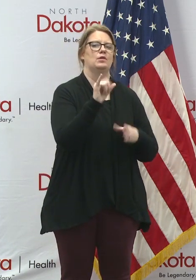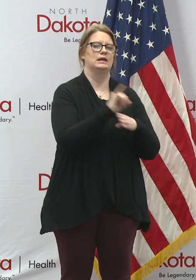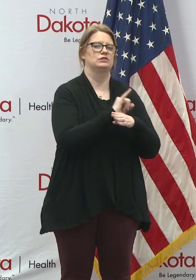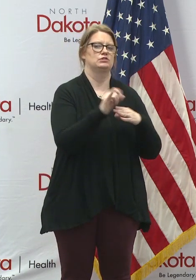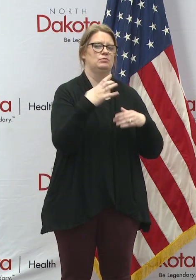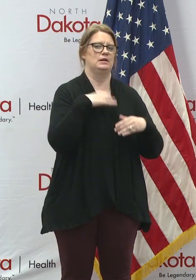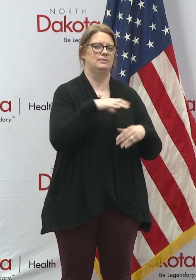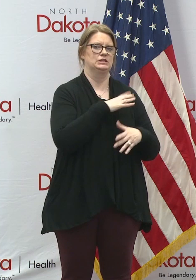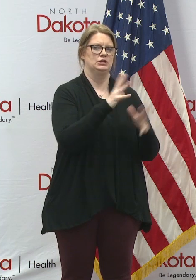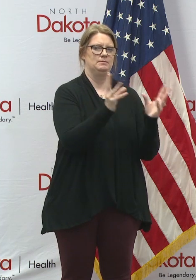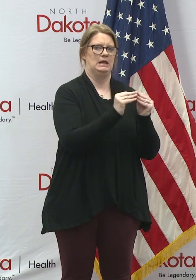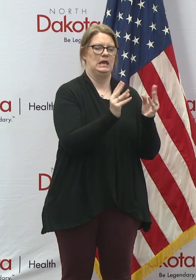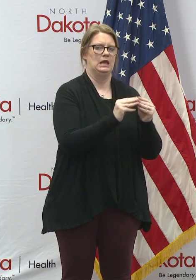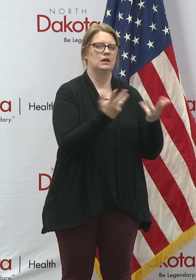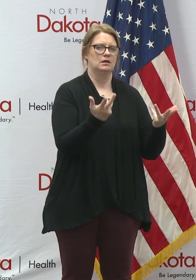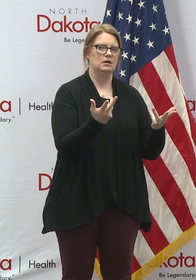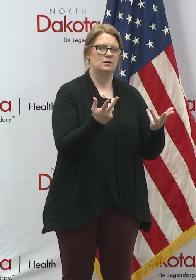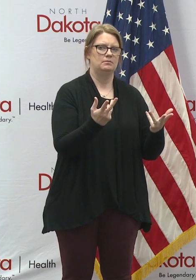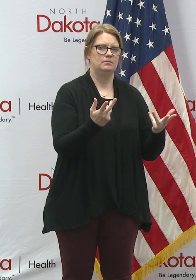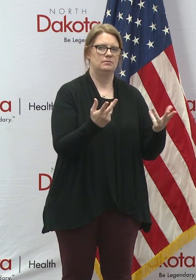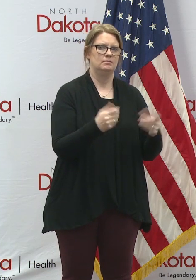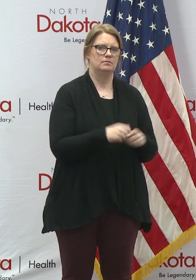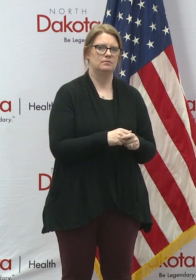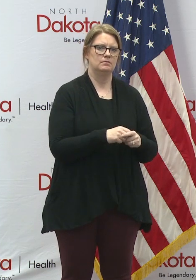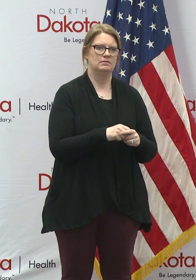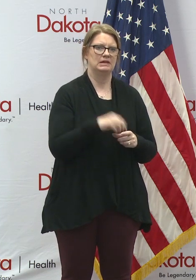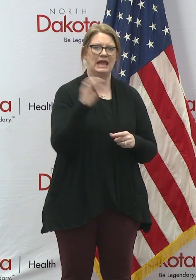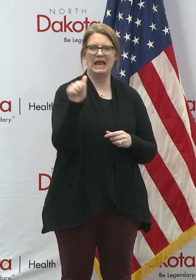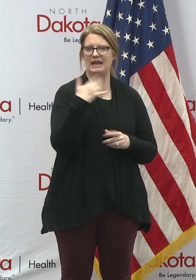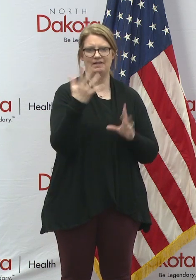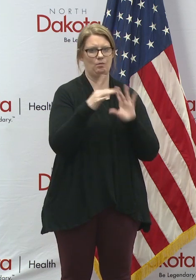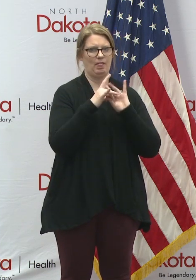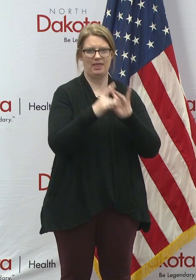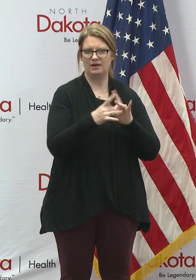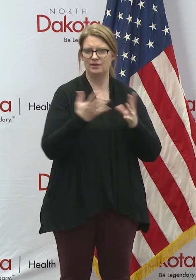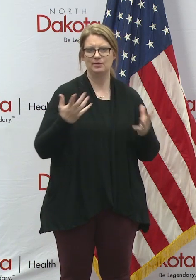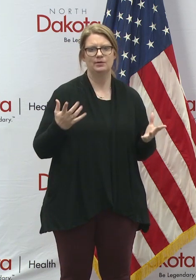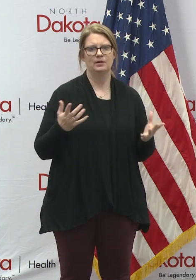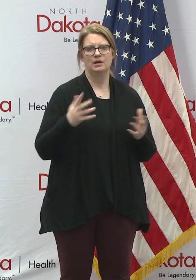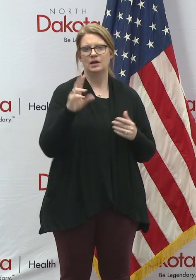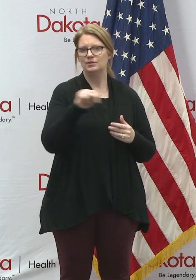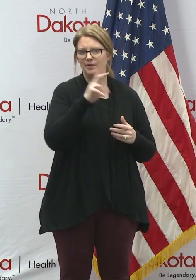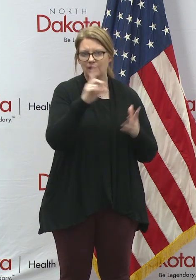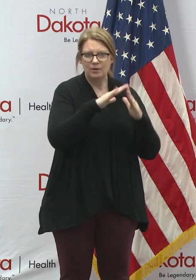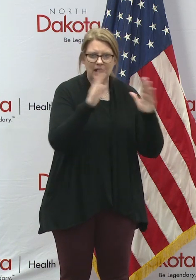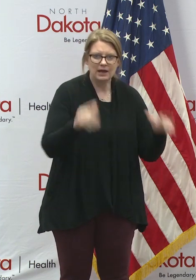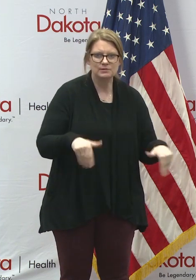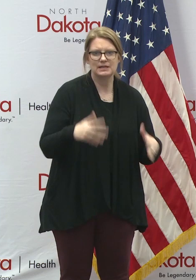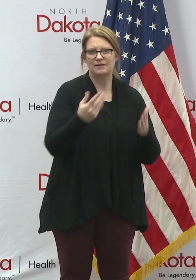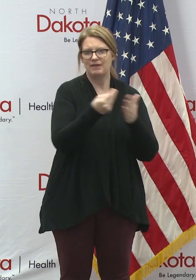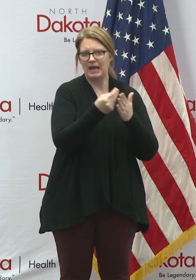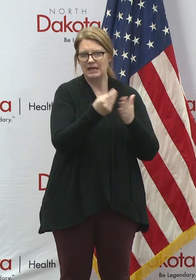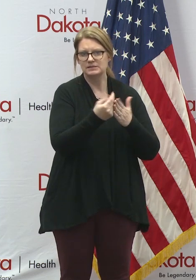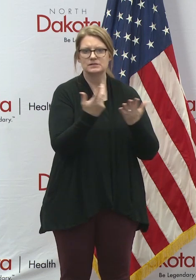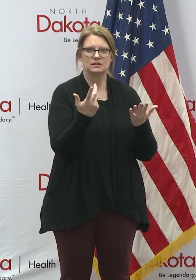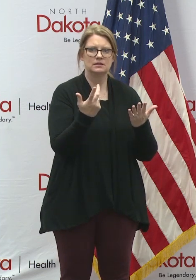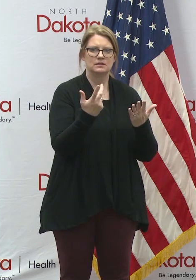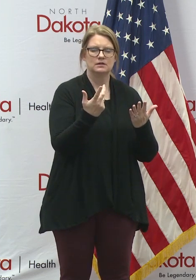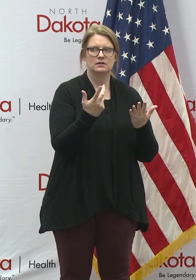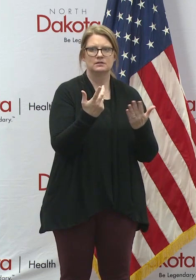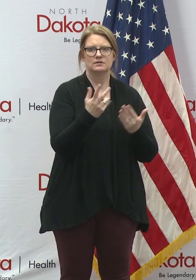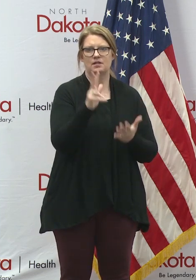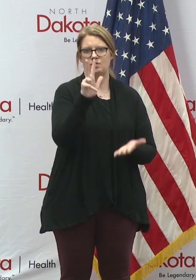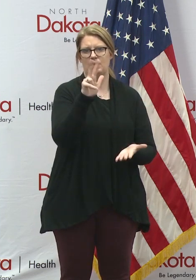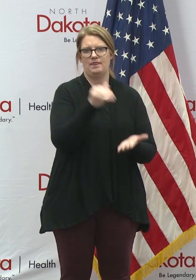meeting. Maybe that got buried, but, uh, anything related to, uh, North Dakota Housing Finance. Uh, I think there's about